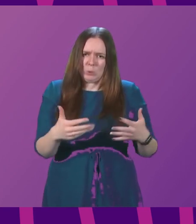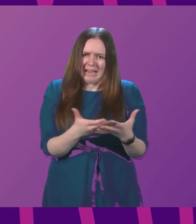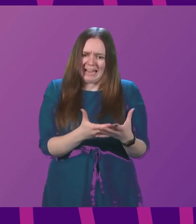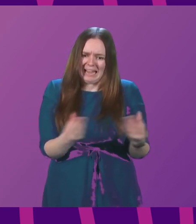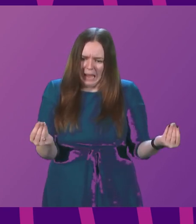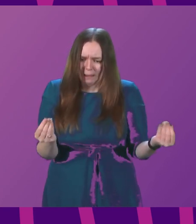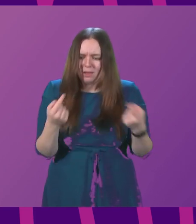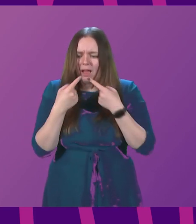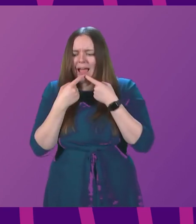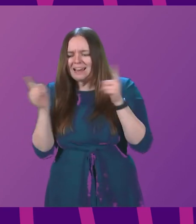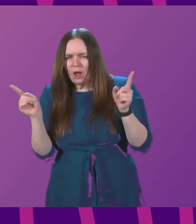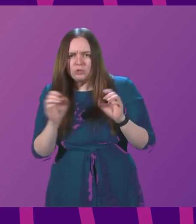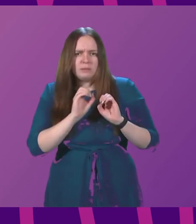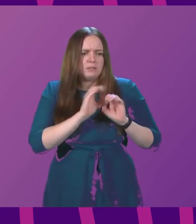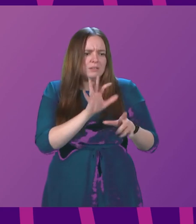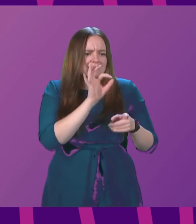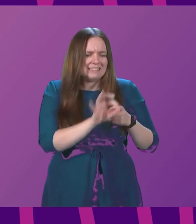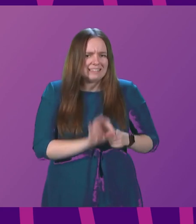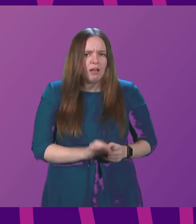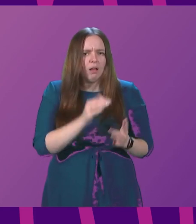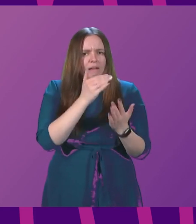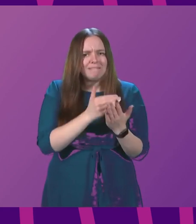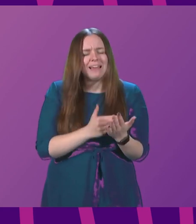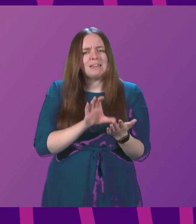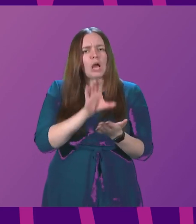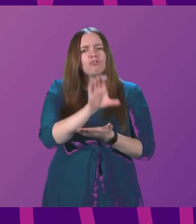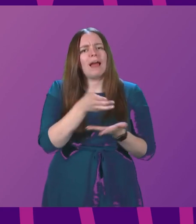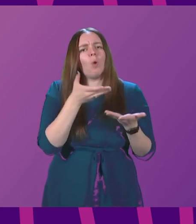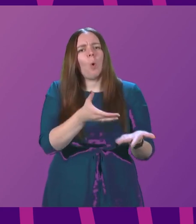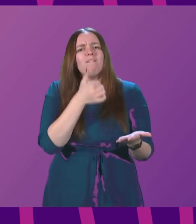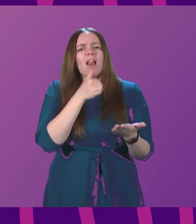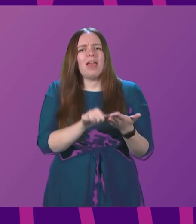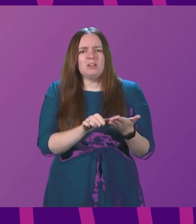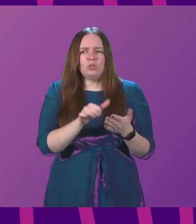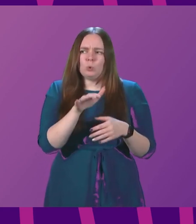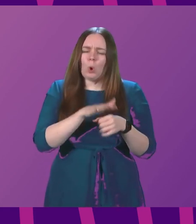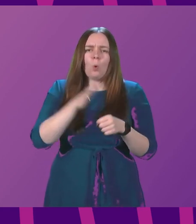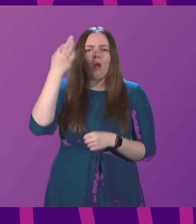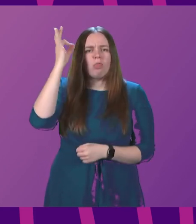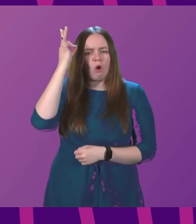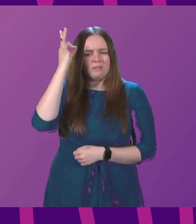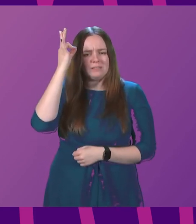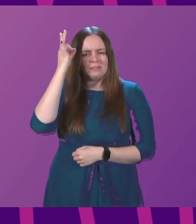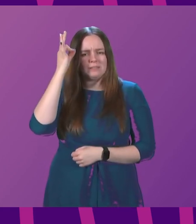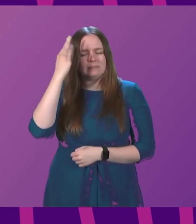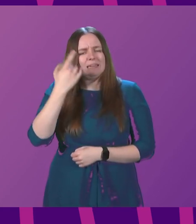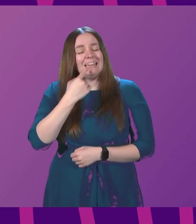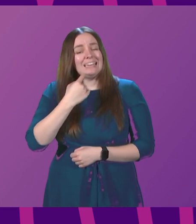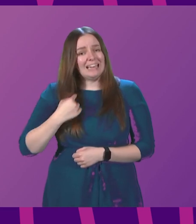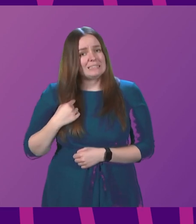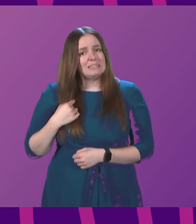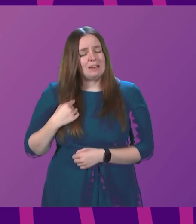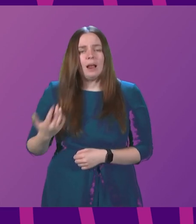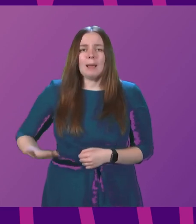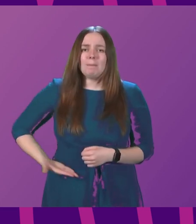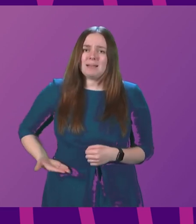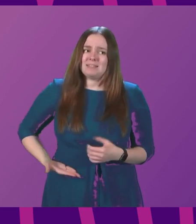and providing details, guidance and grant offer letters to local authorities. And yesterday, businesses